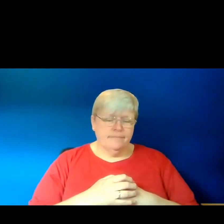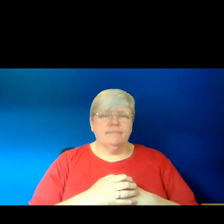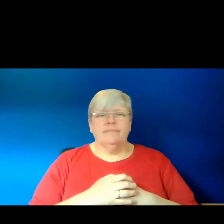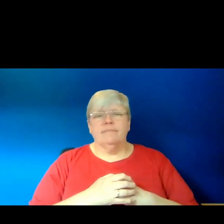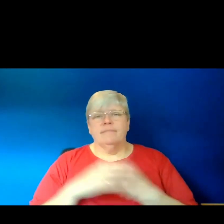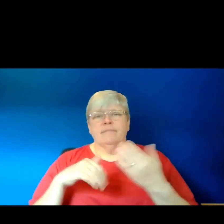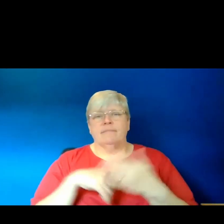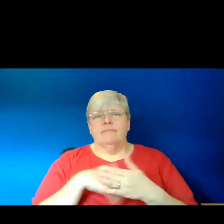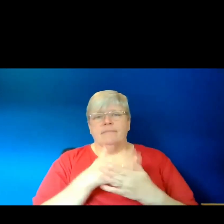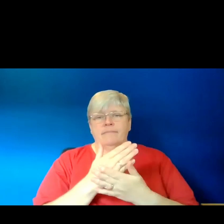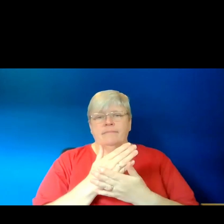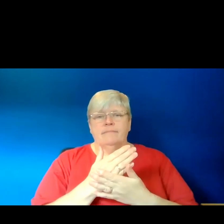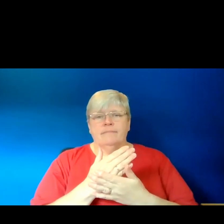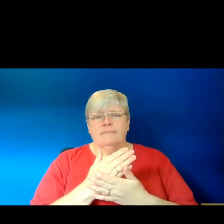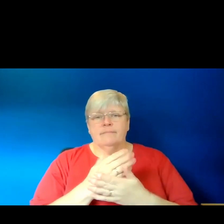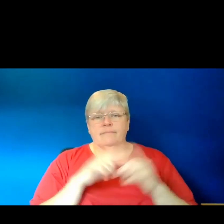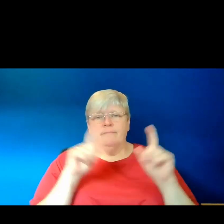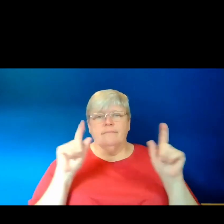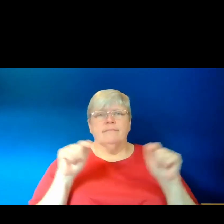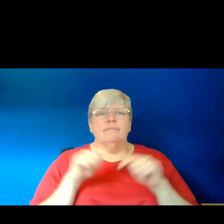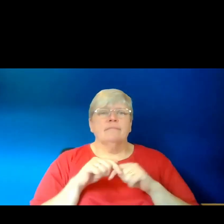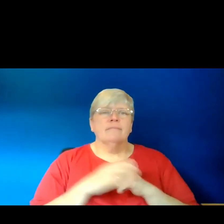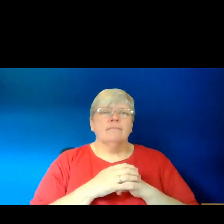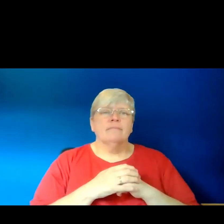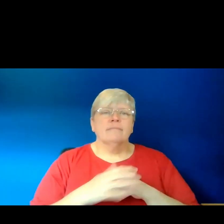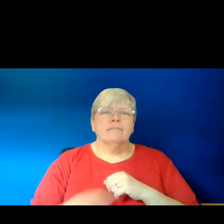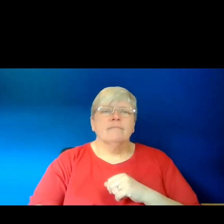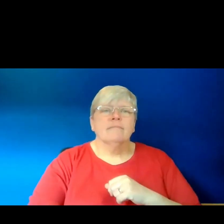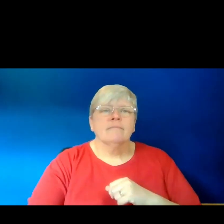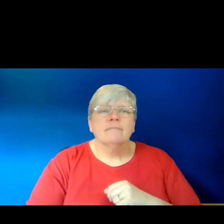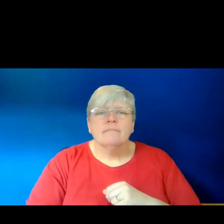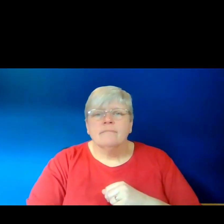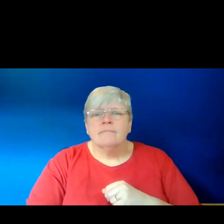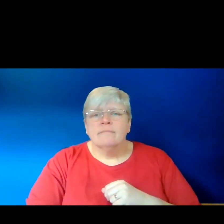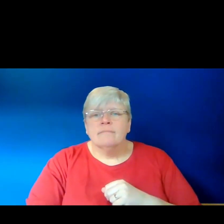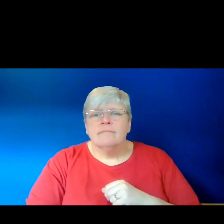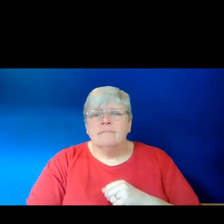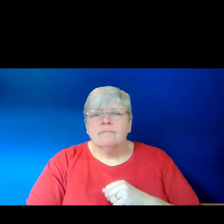Middle Name with Diacritics